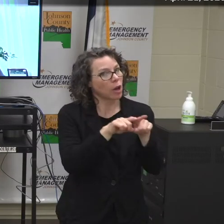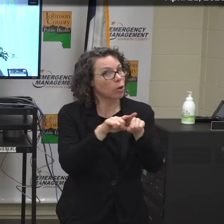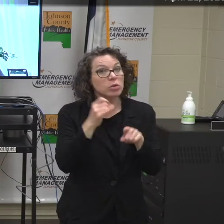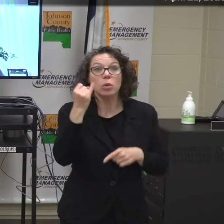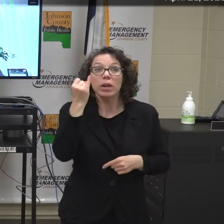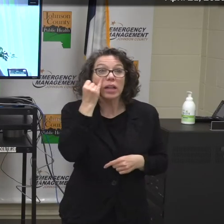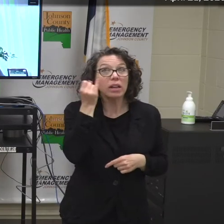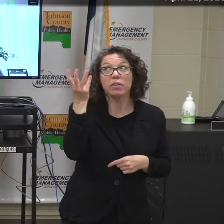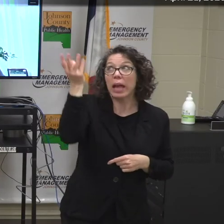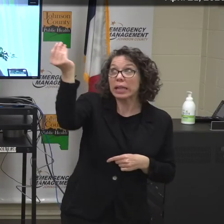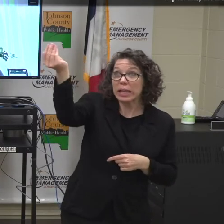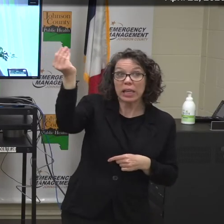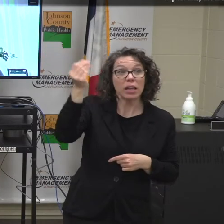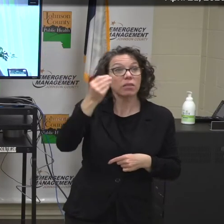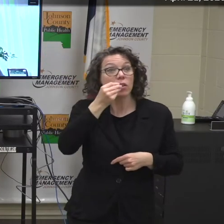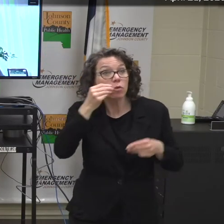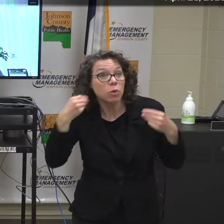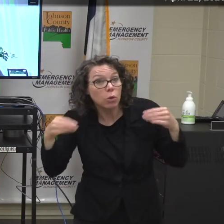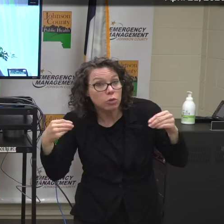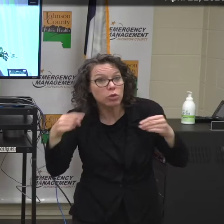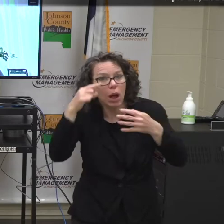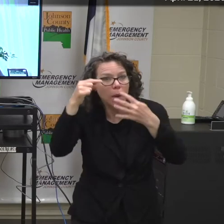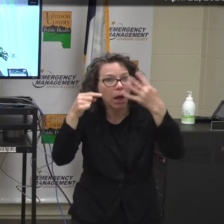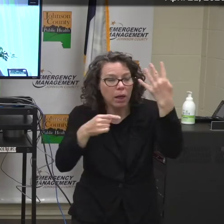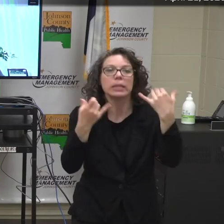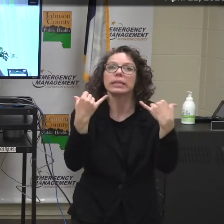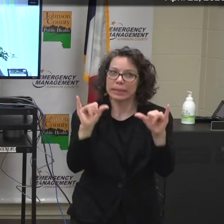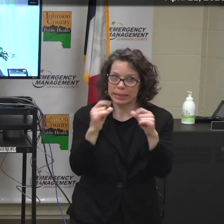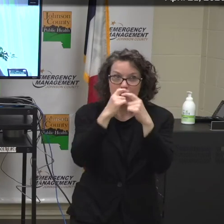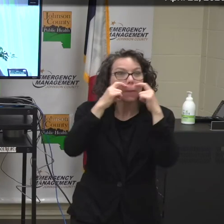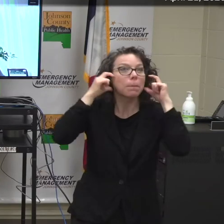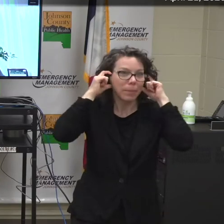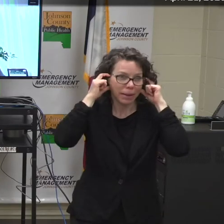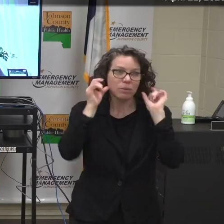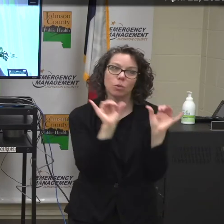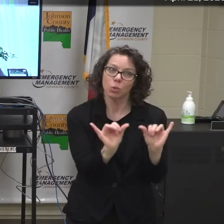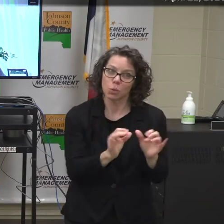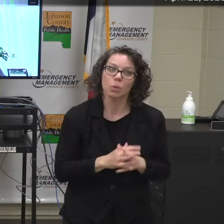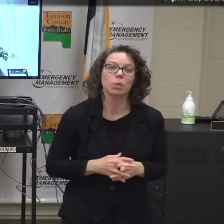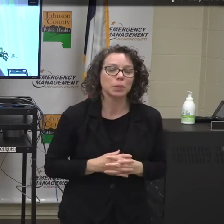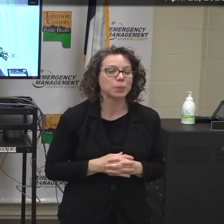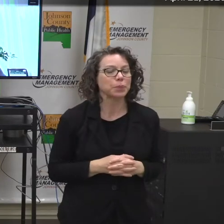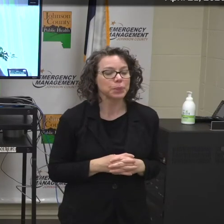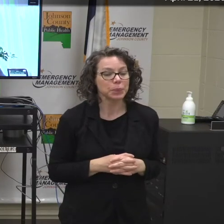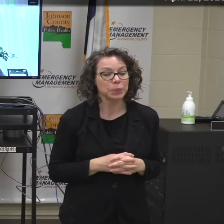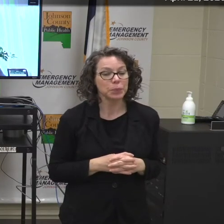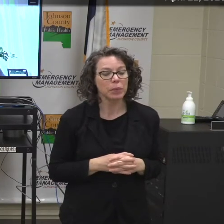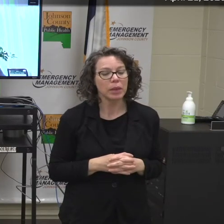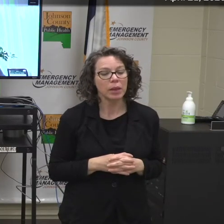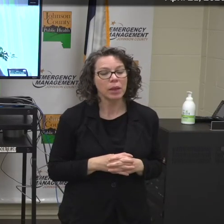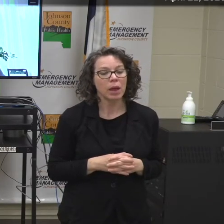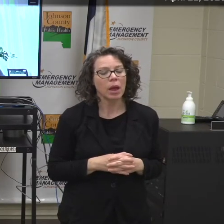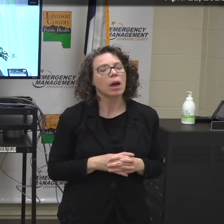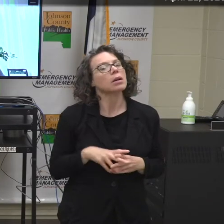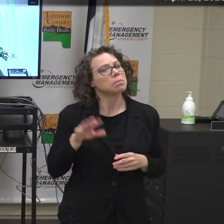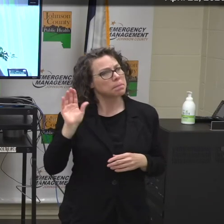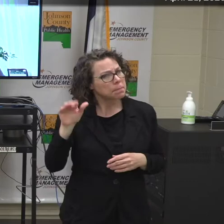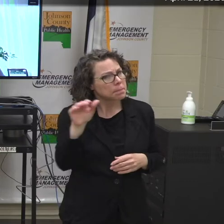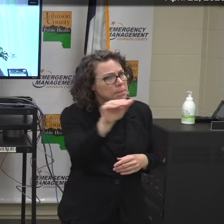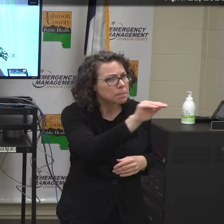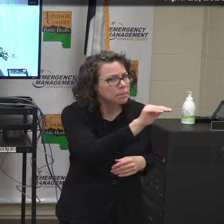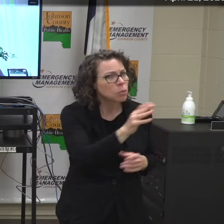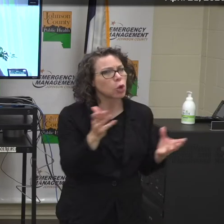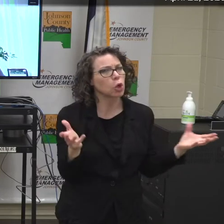they are not here. So in the community as well to wear those cloth masks. And again, we are encouraging people